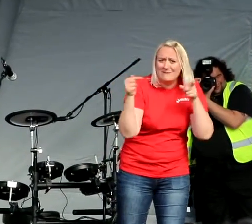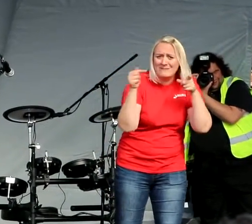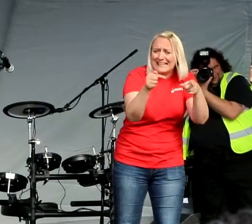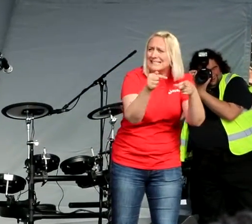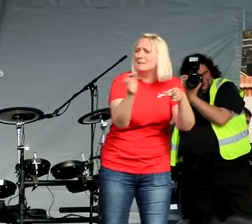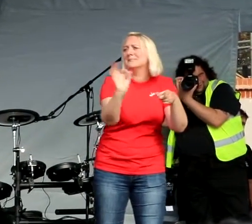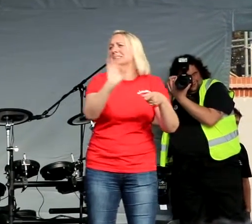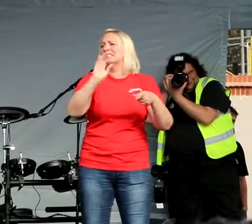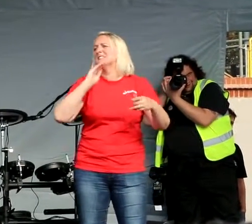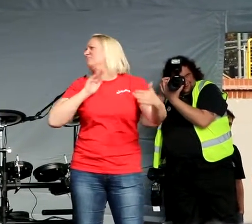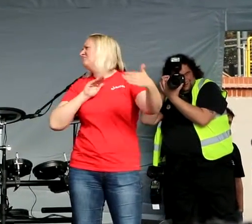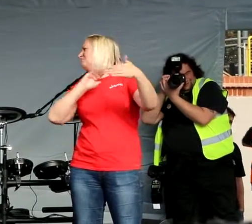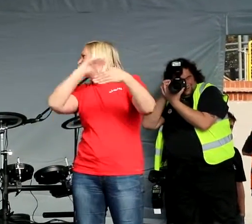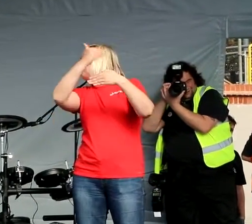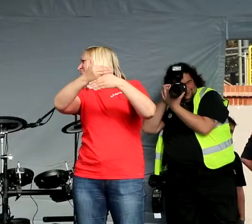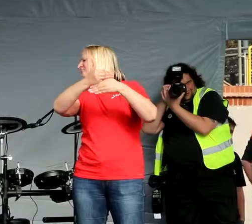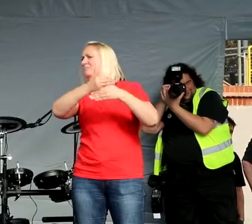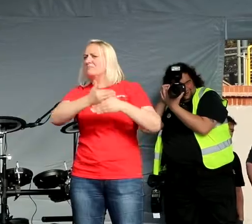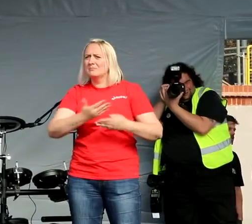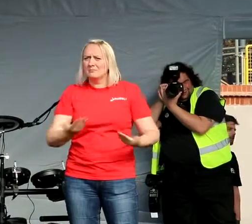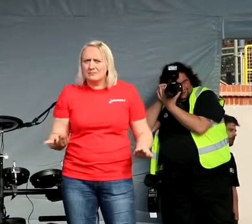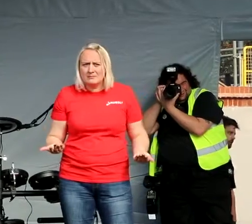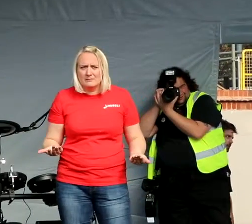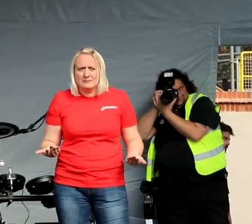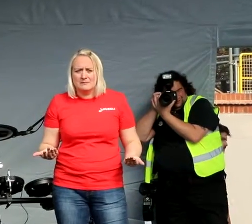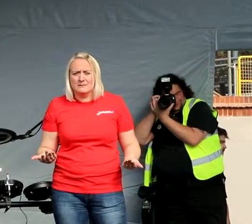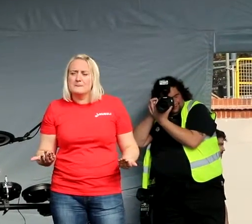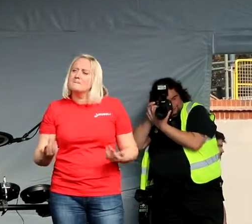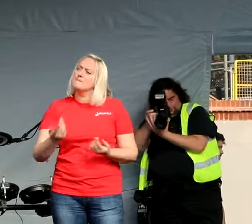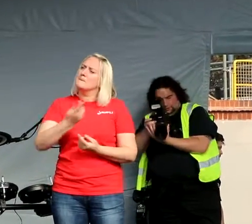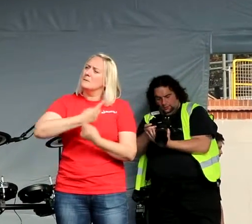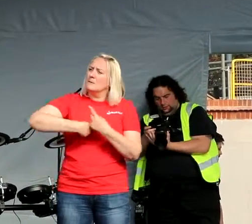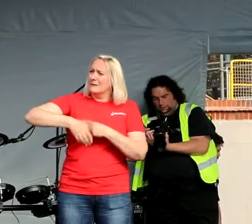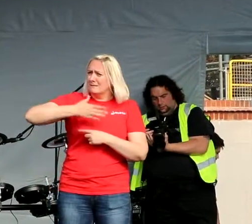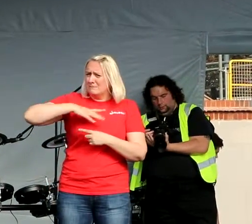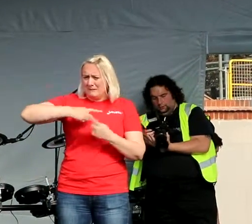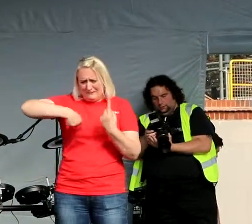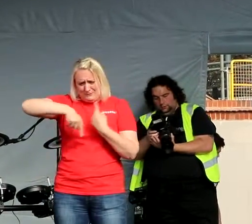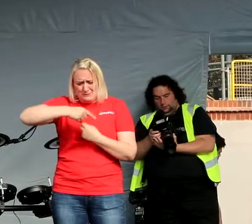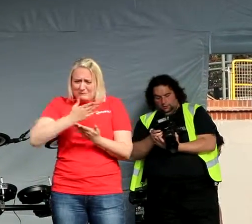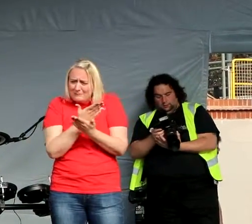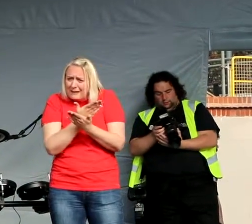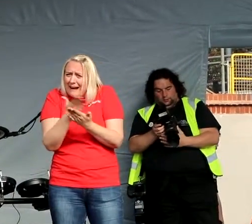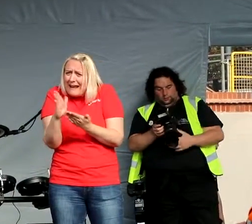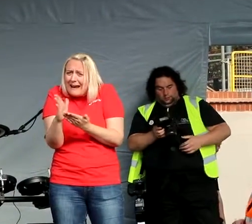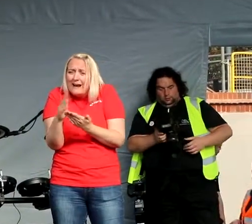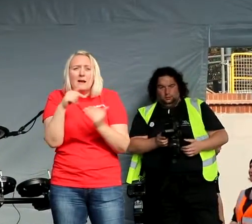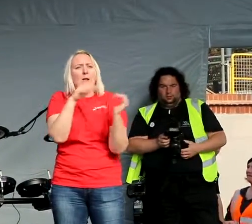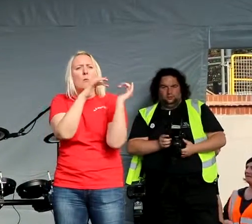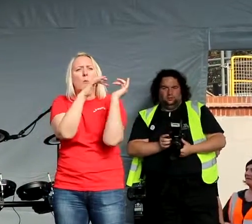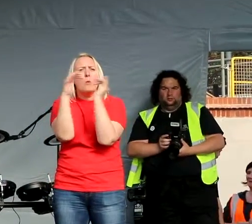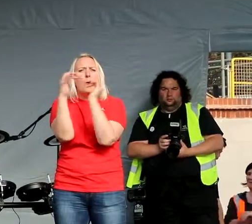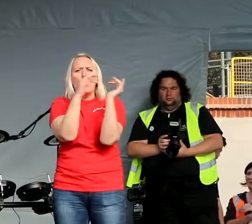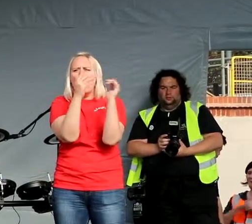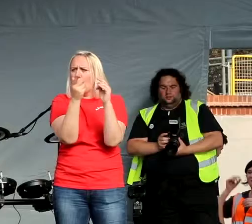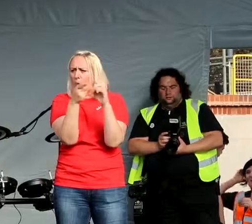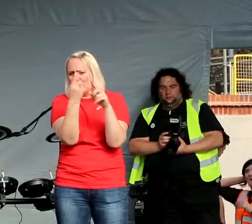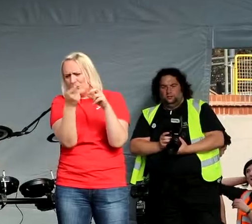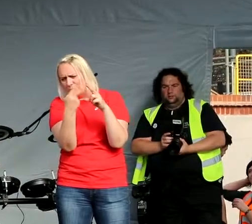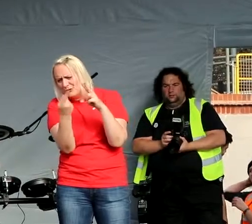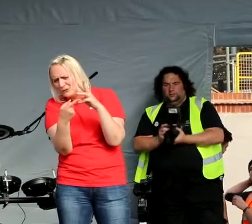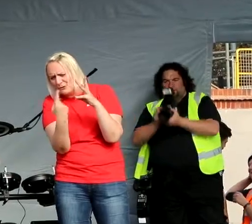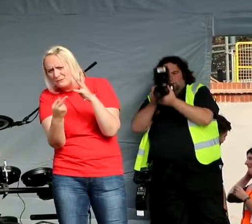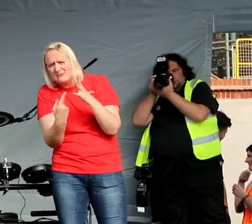create. And one of the things we should say here today is that these wars have been a complete